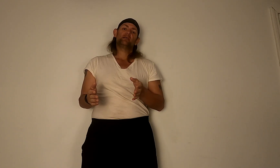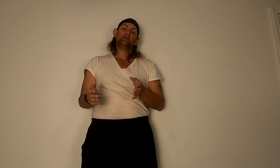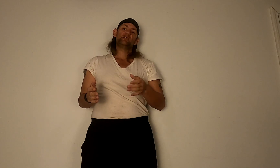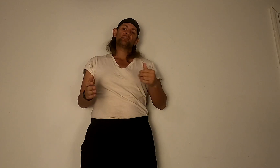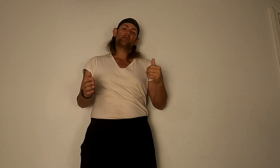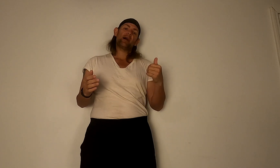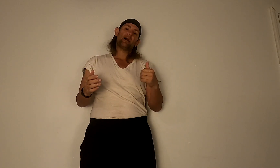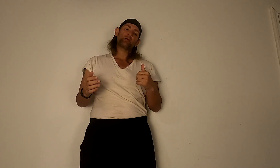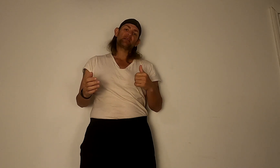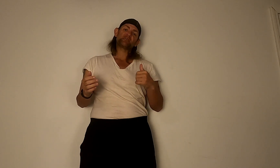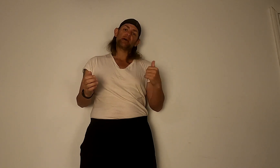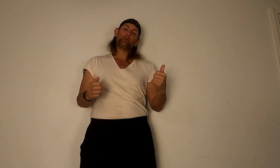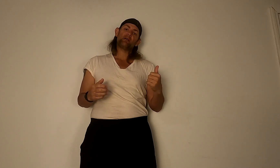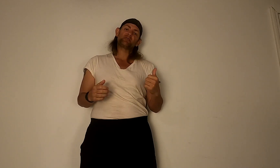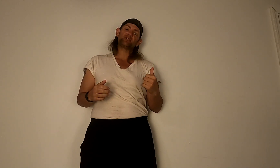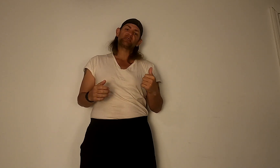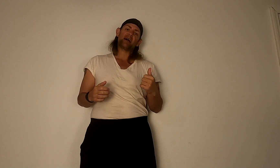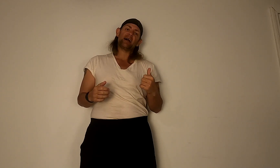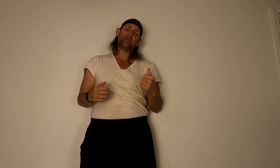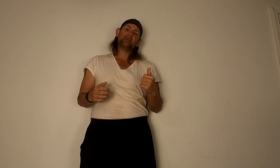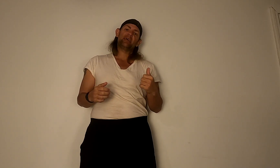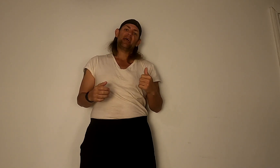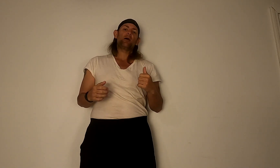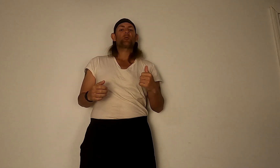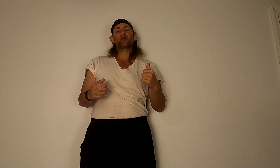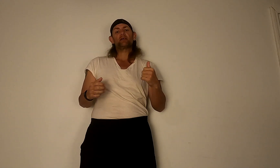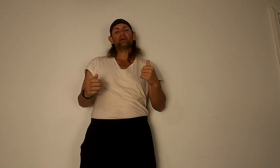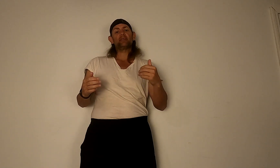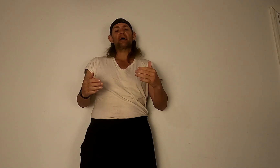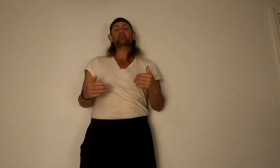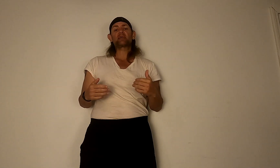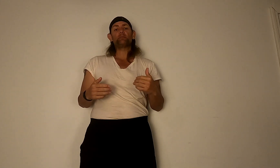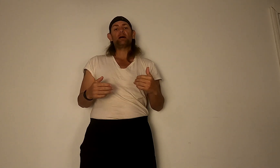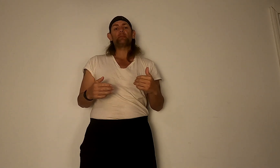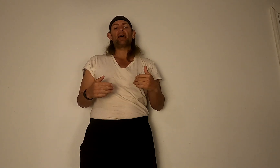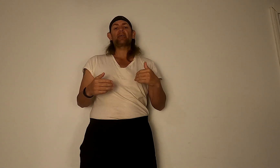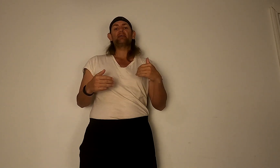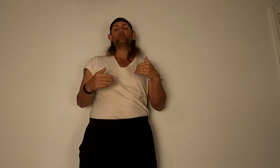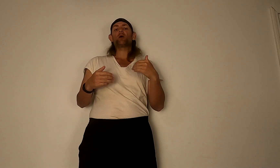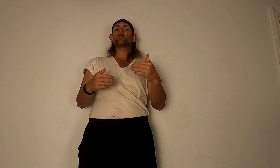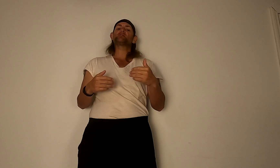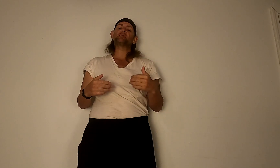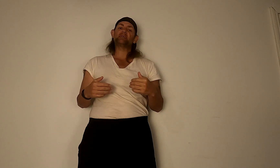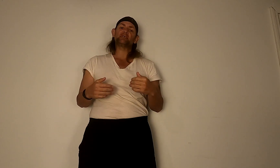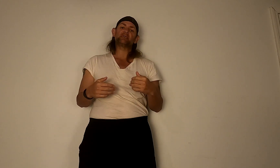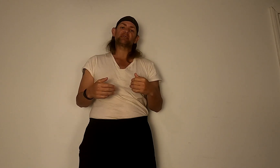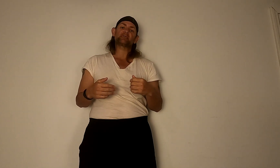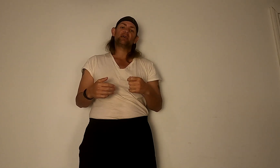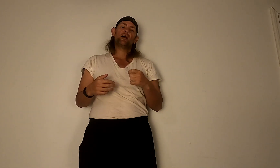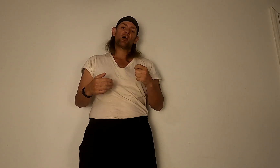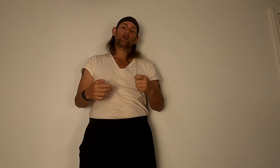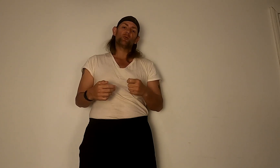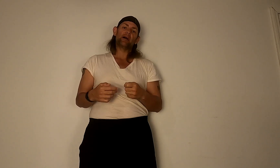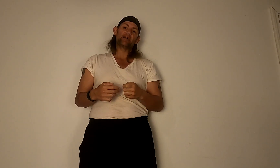So now I'm gonna step off to the side and we're gonna let Lex come up and give you her statistics her way.